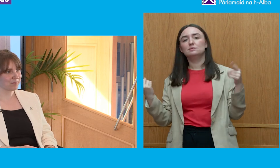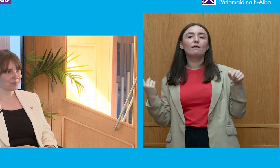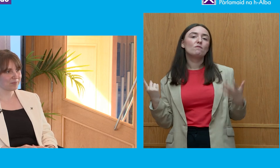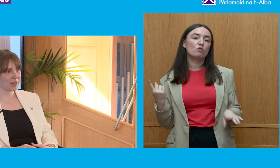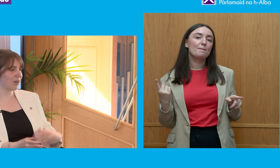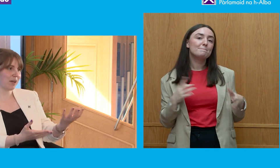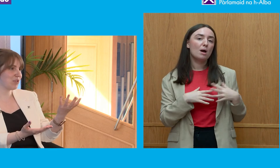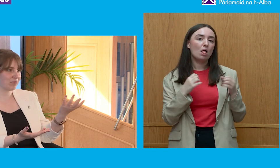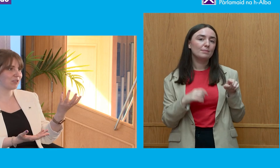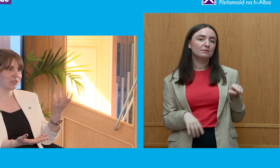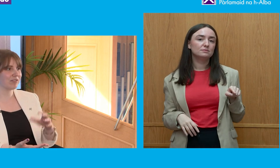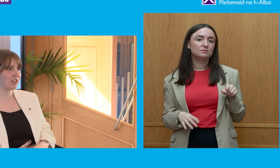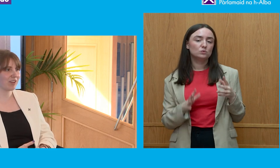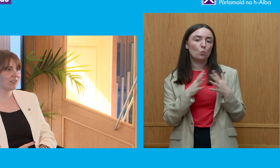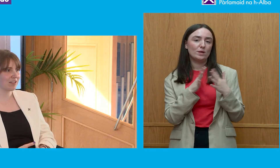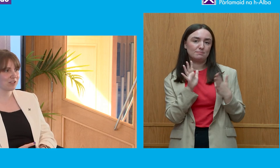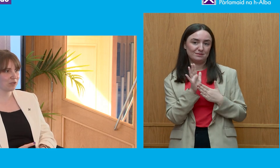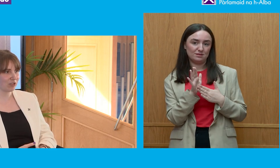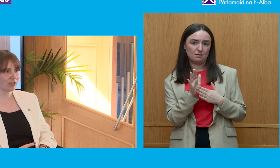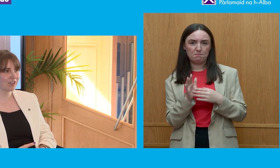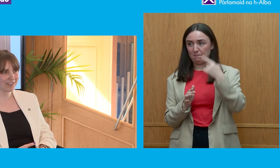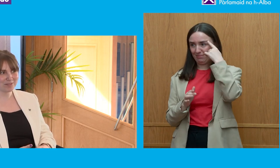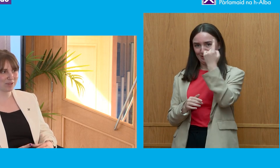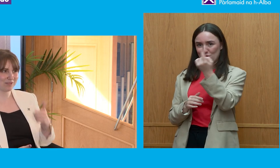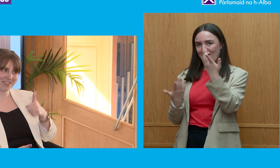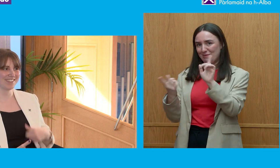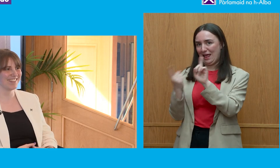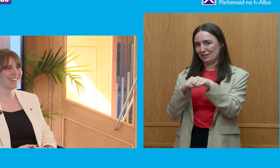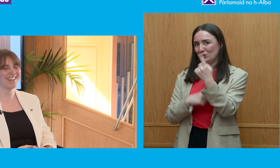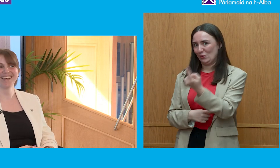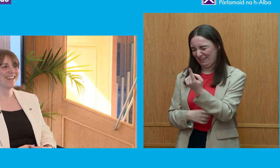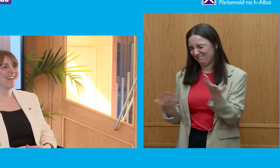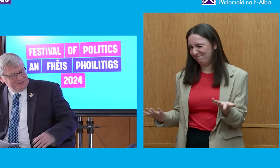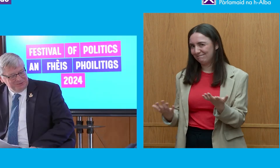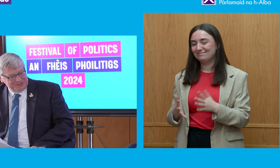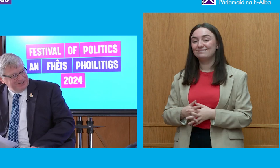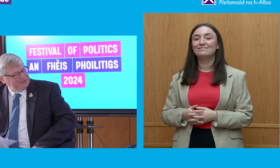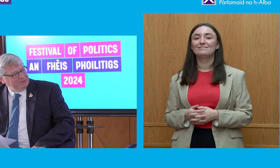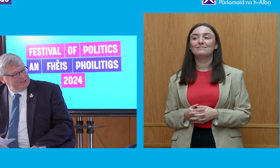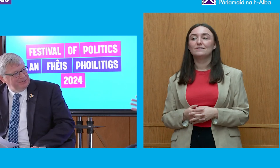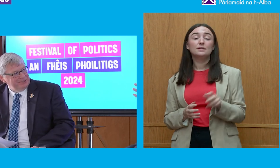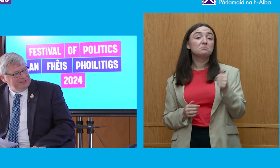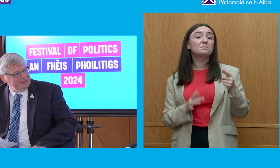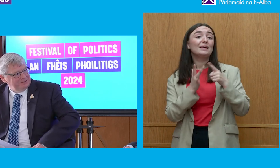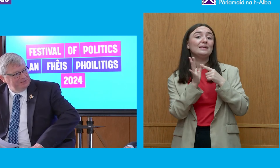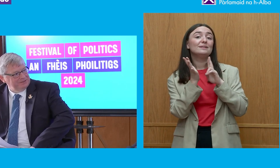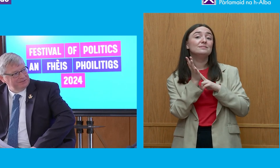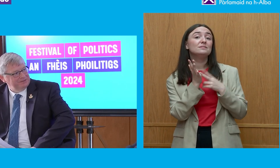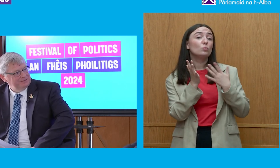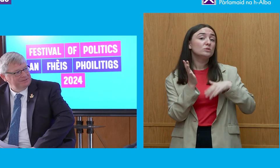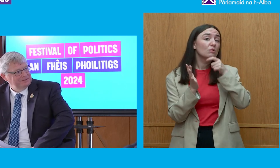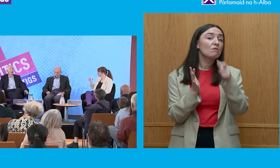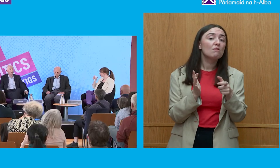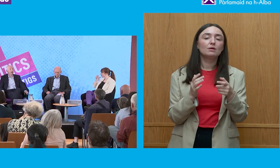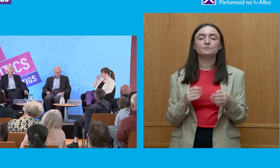moment but yeah I think you've kind of answered your own question Ian do you want some comments on those dare I say